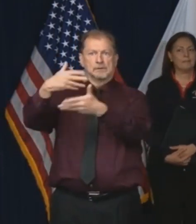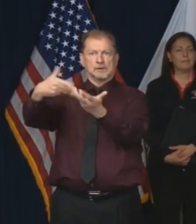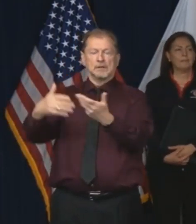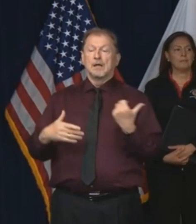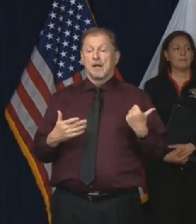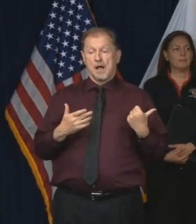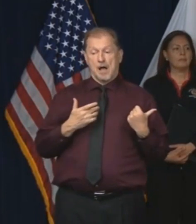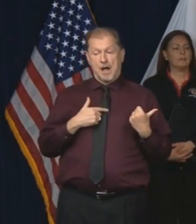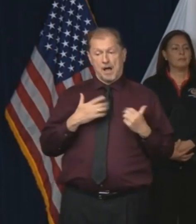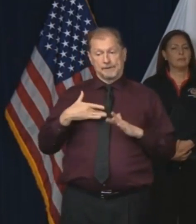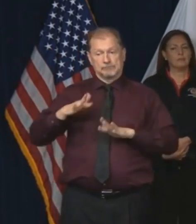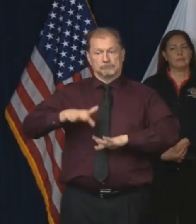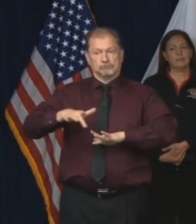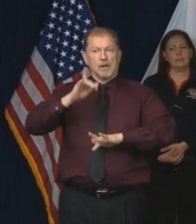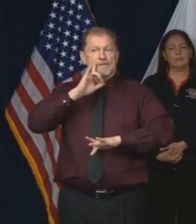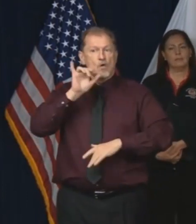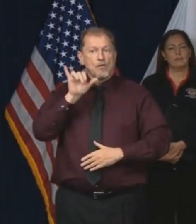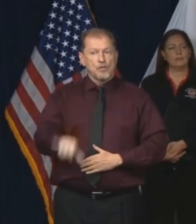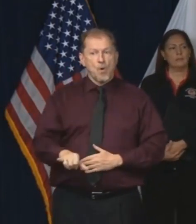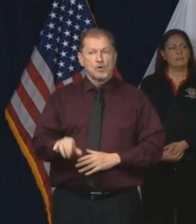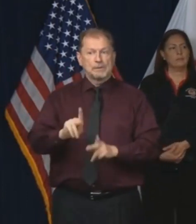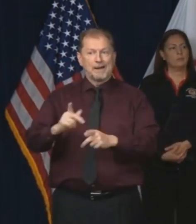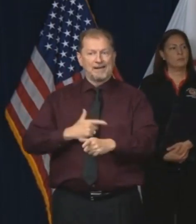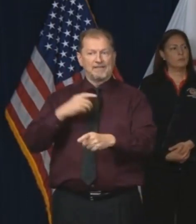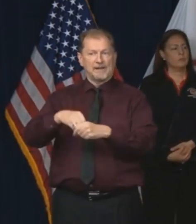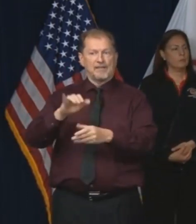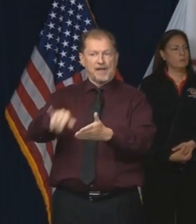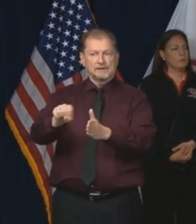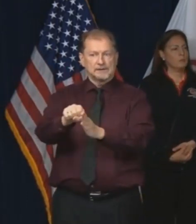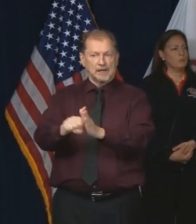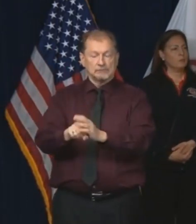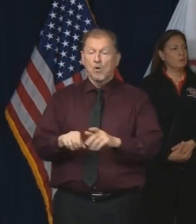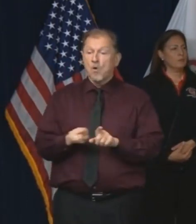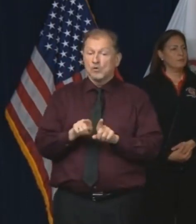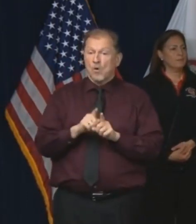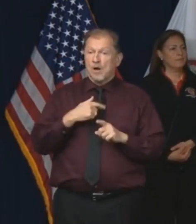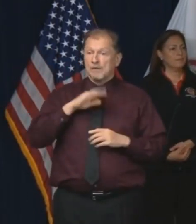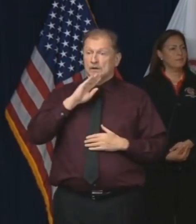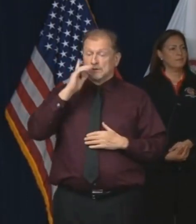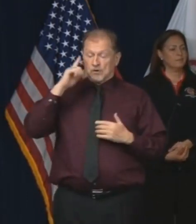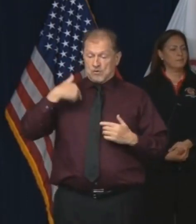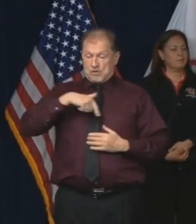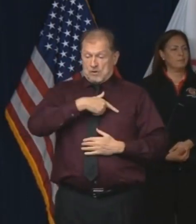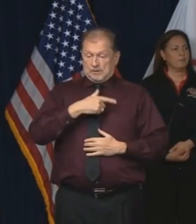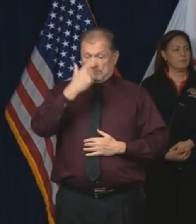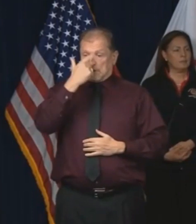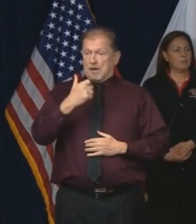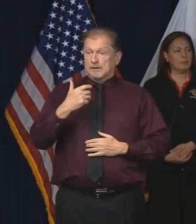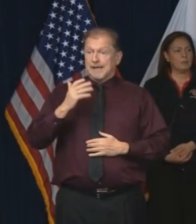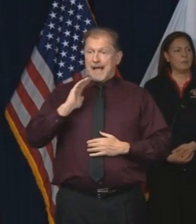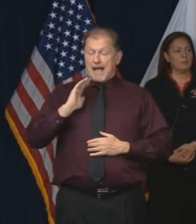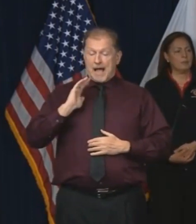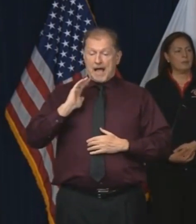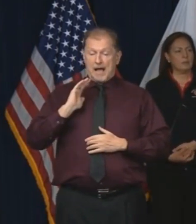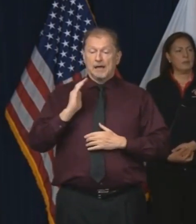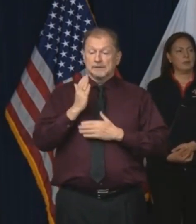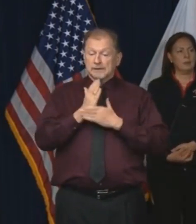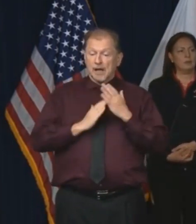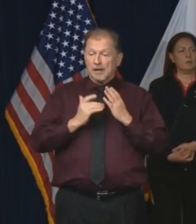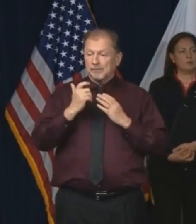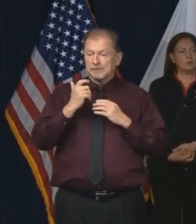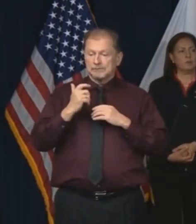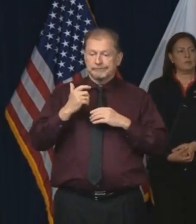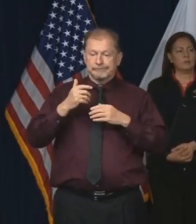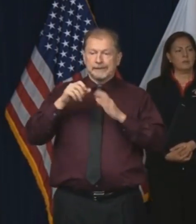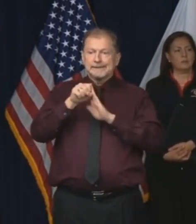for the people who live in those states. I mean, I'm frustrated for us, too. If you look at some of our border states, who just went to stay-at-home or